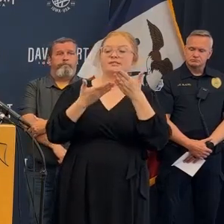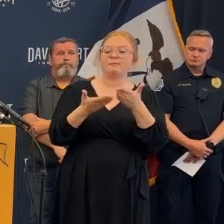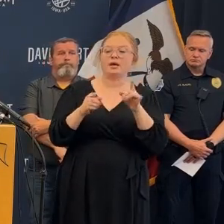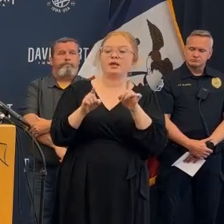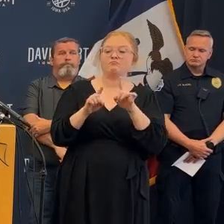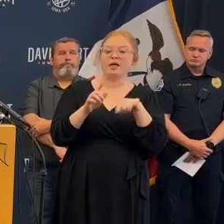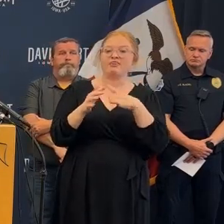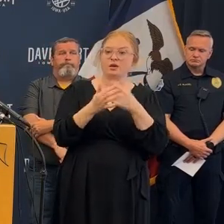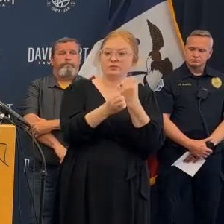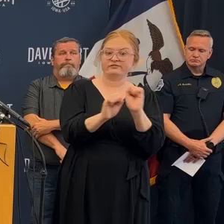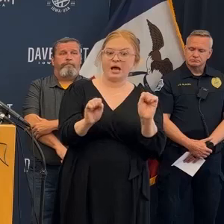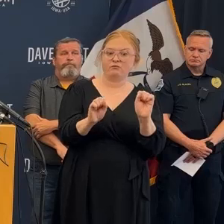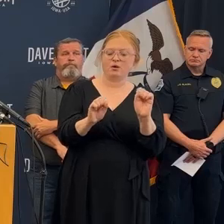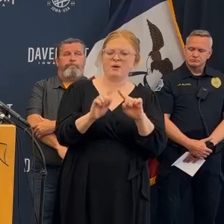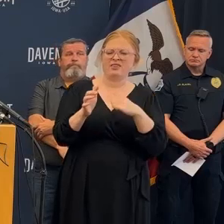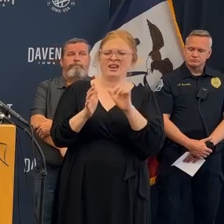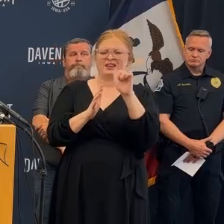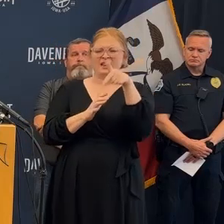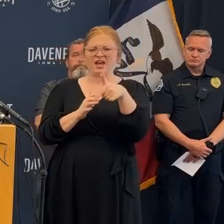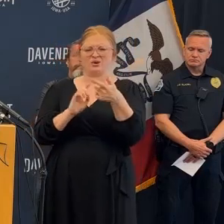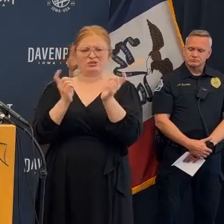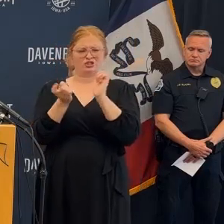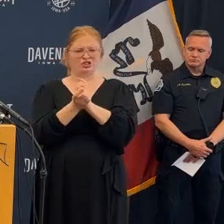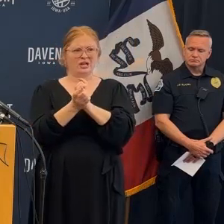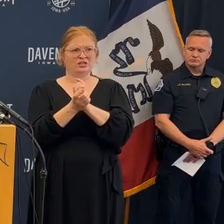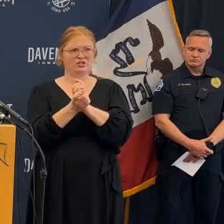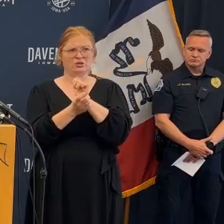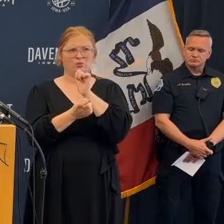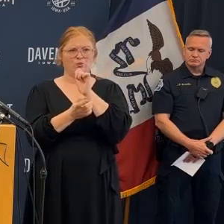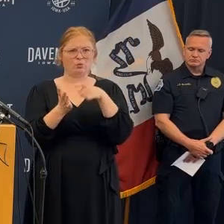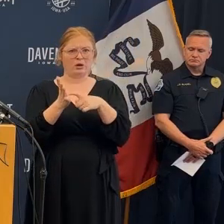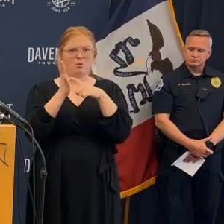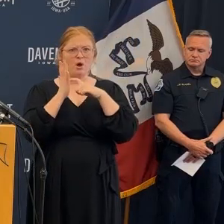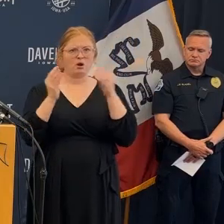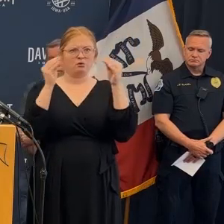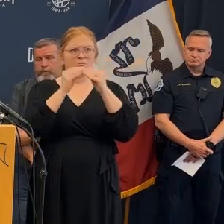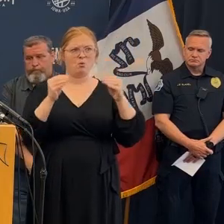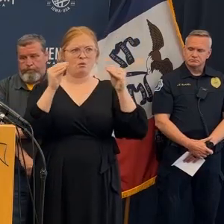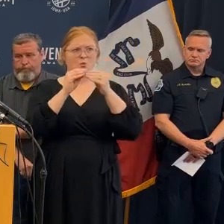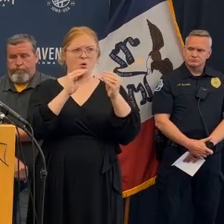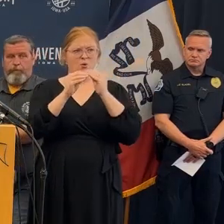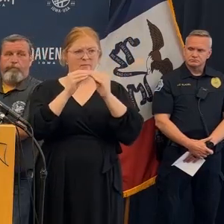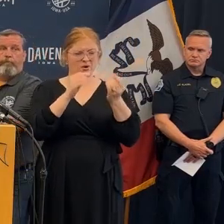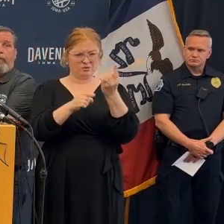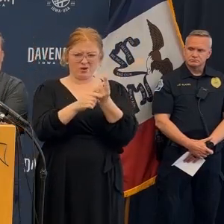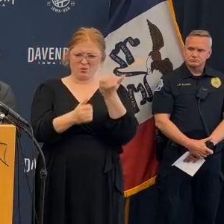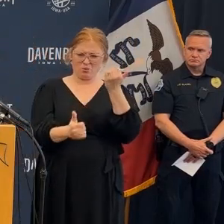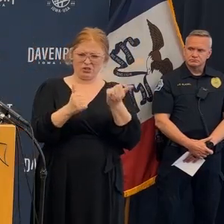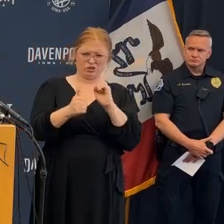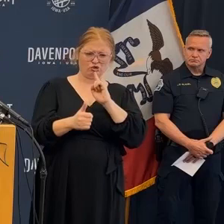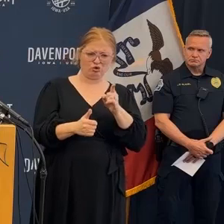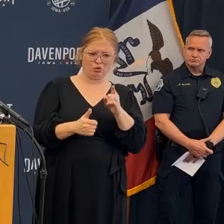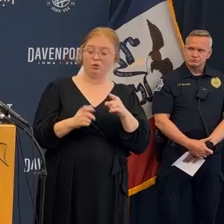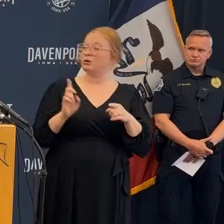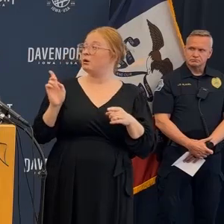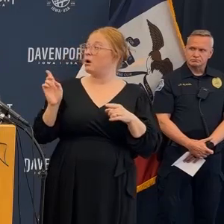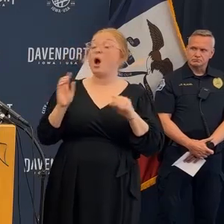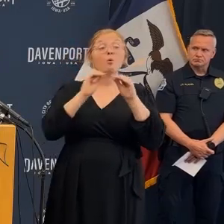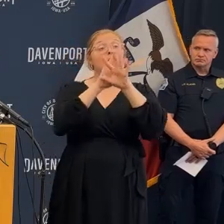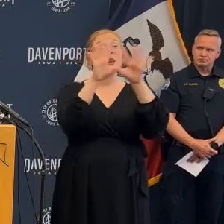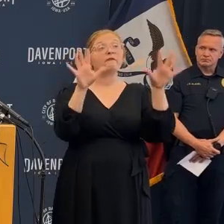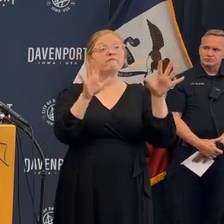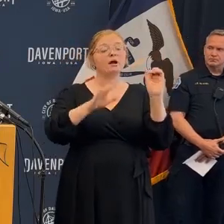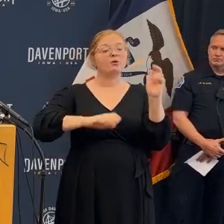and then I'll come back over here I think I heard two different things regarding the structural engineer report that Wold contracted with the vet door